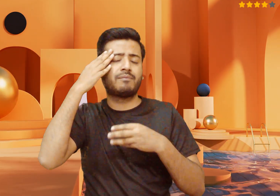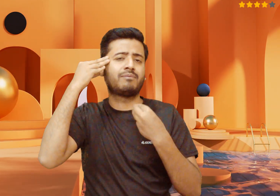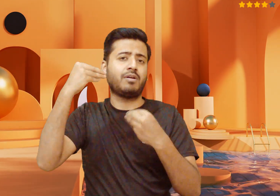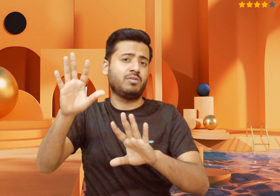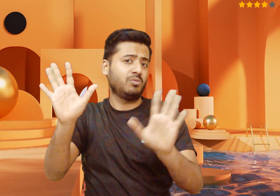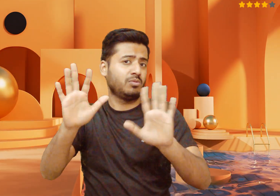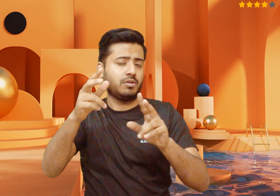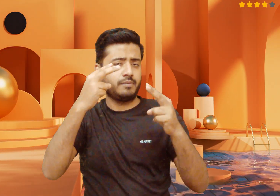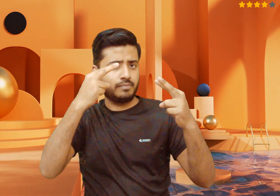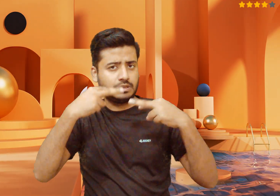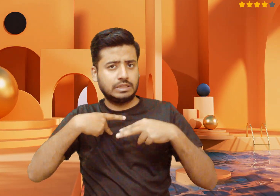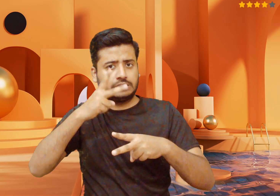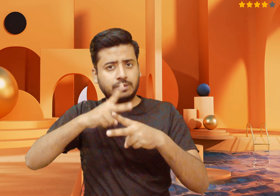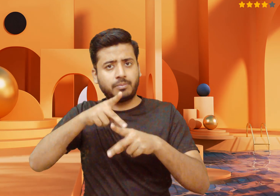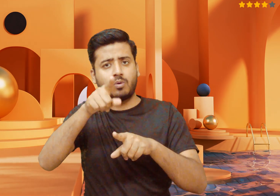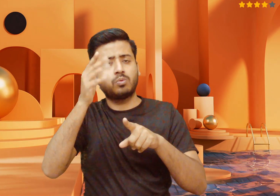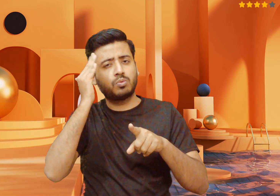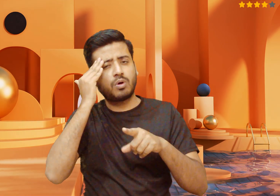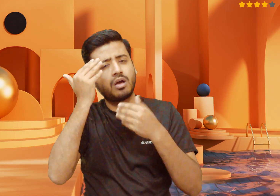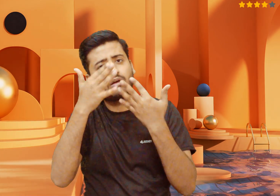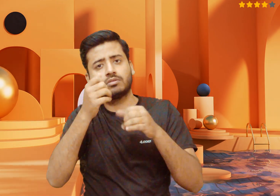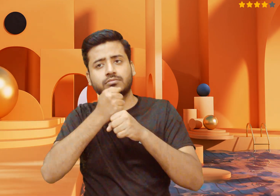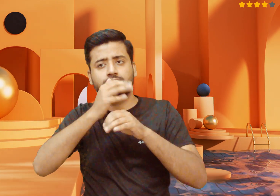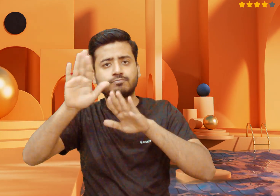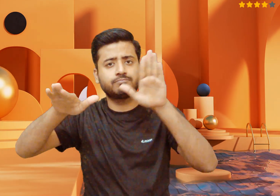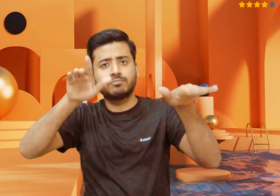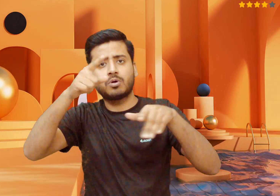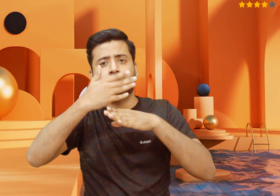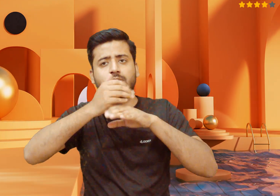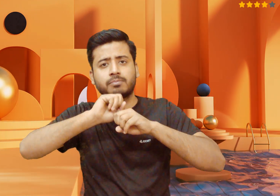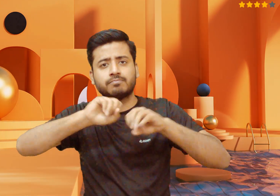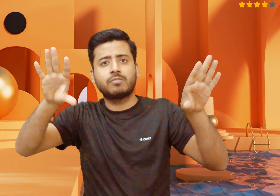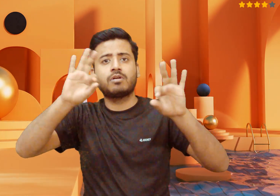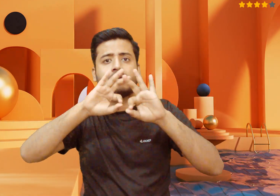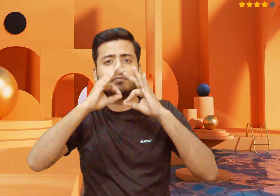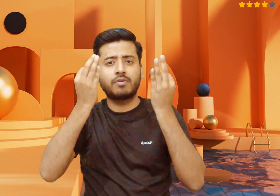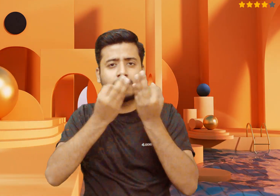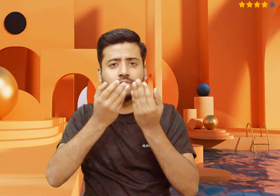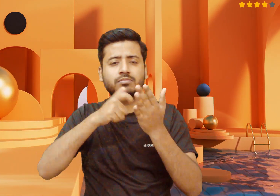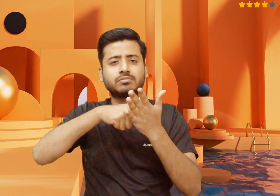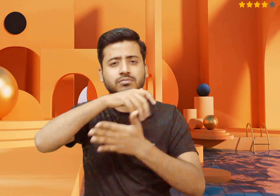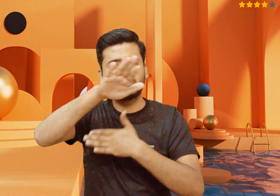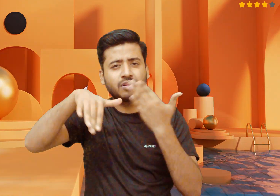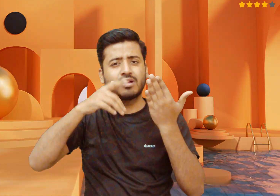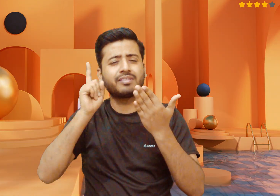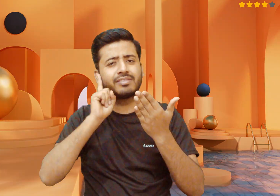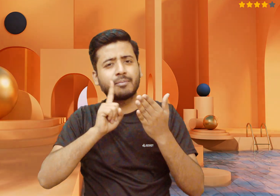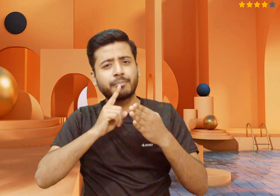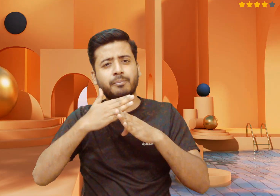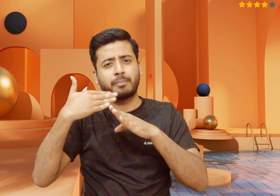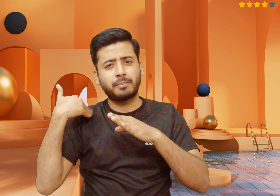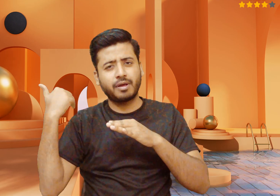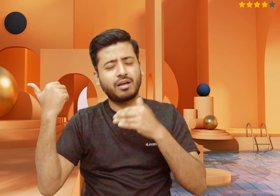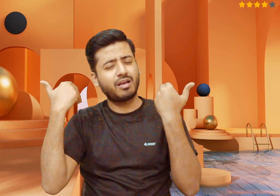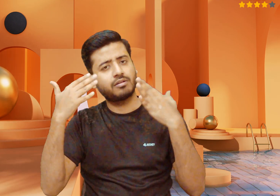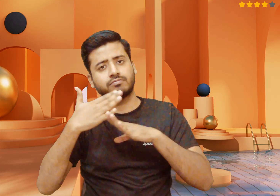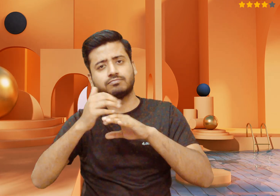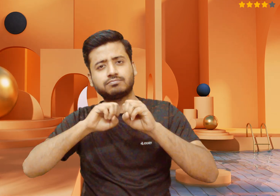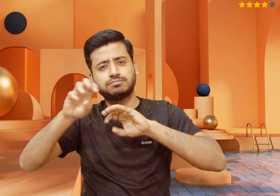toxic chemicals, and the potential for microplastic pollution, impacting wildlife and potentially human health. Here's a more